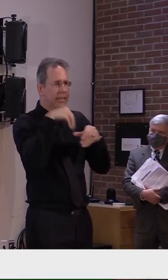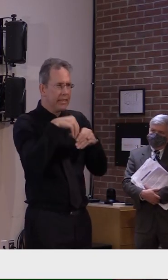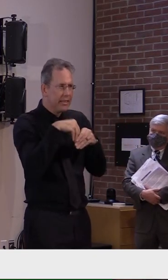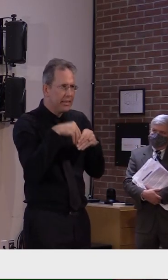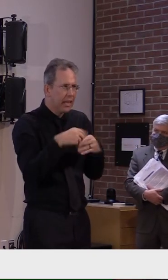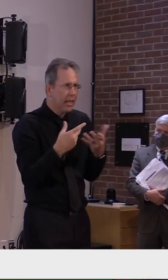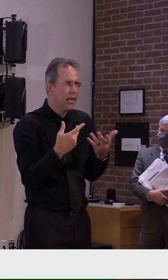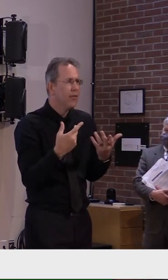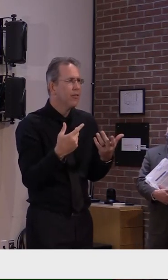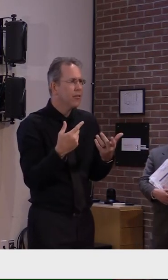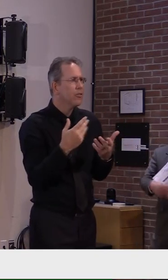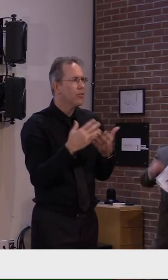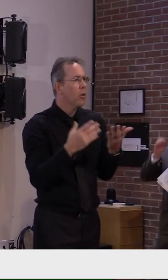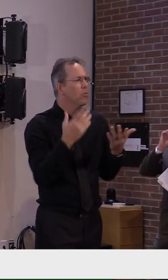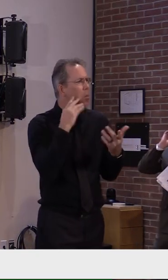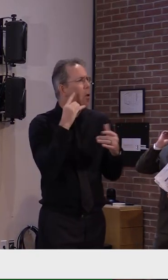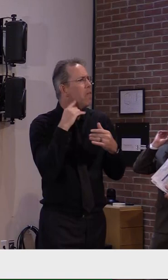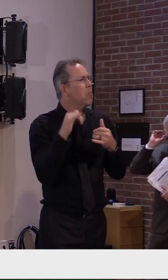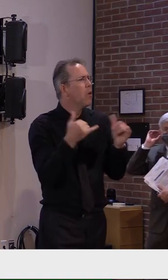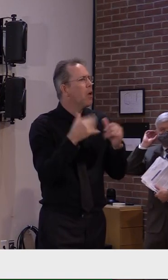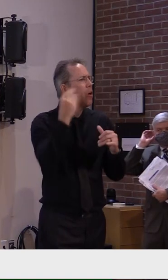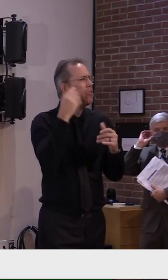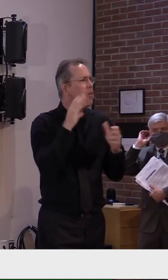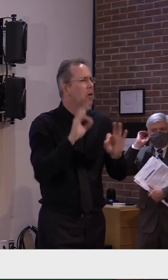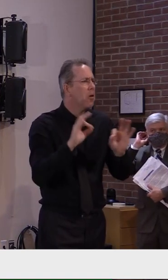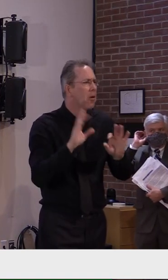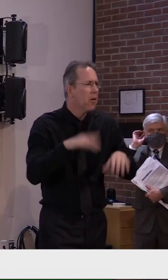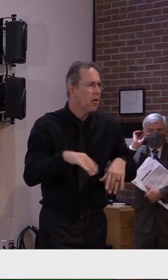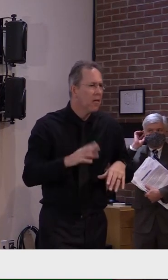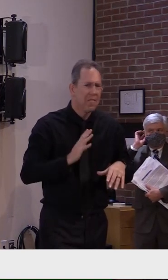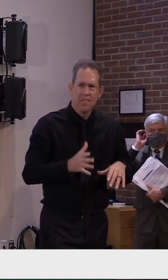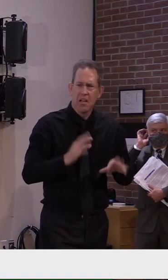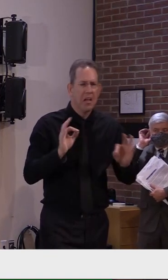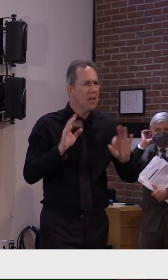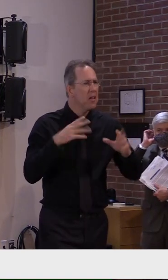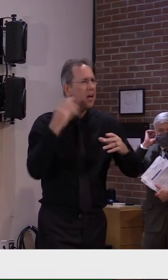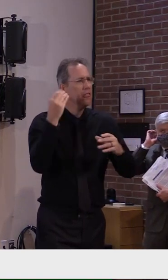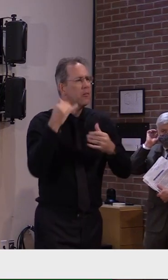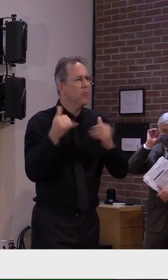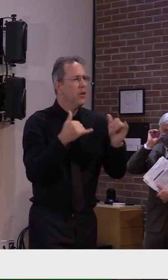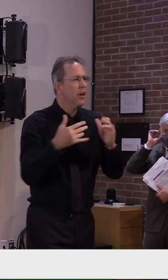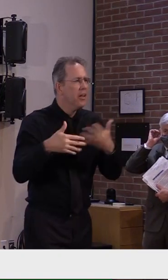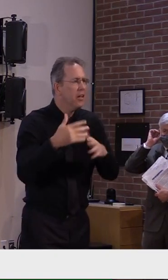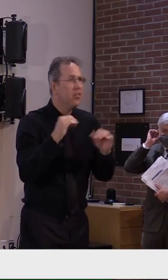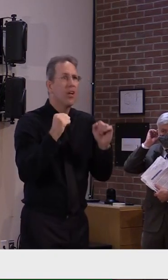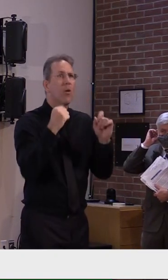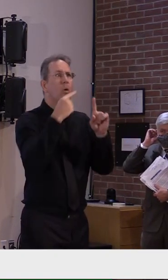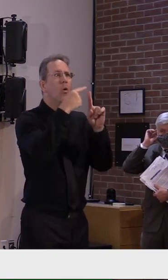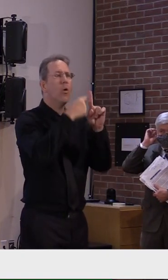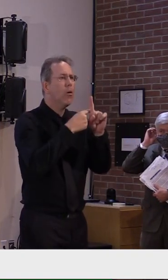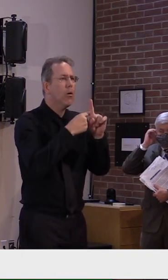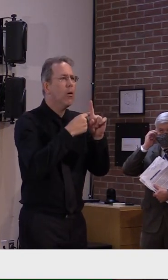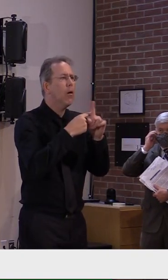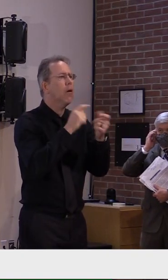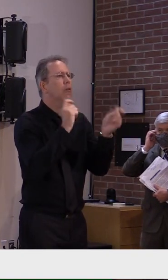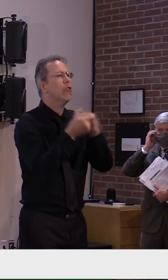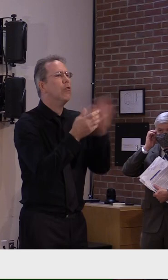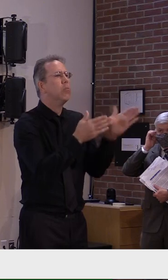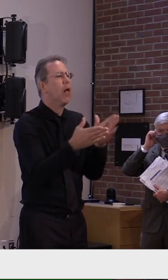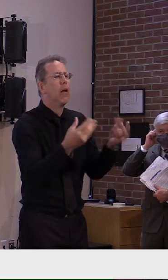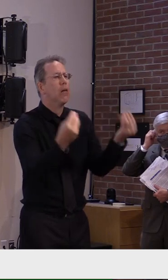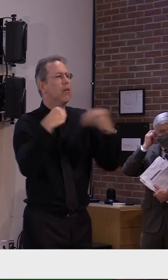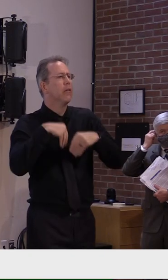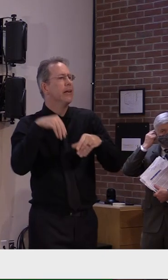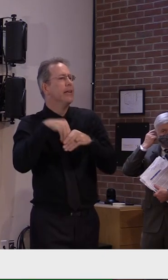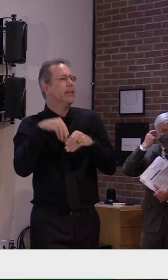admittedly they may have thought was safer uh we're not going to do that because it was quite cold that night but i want to